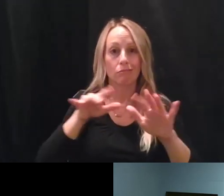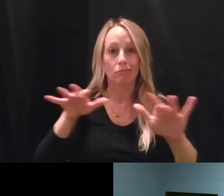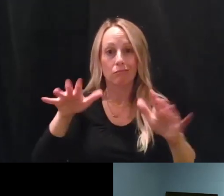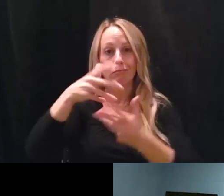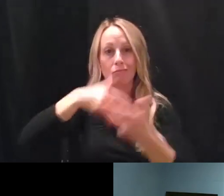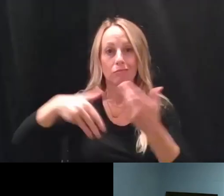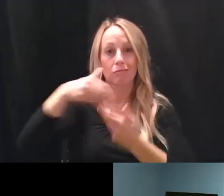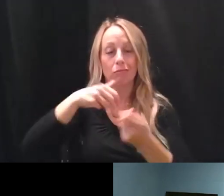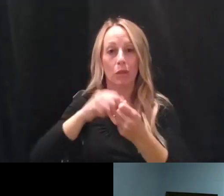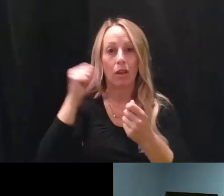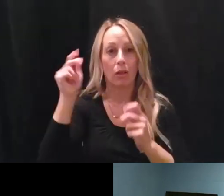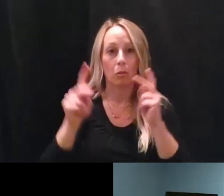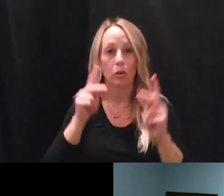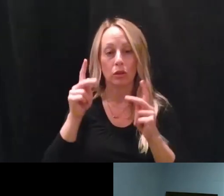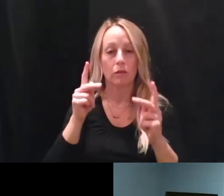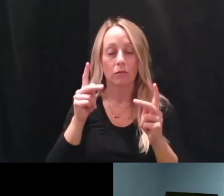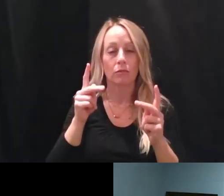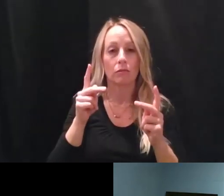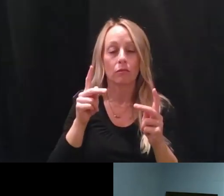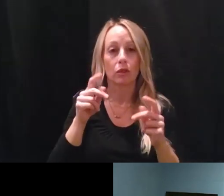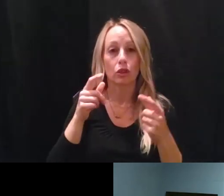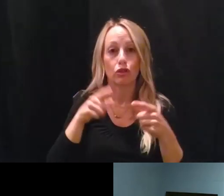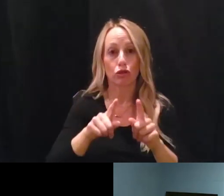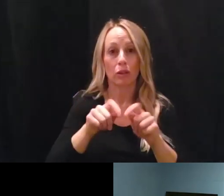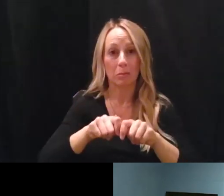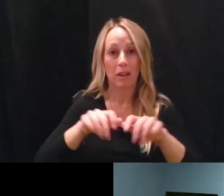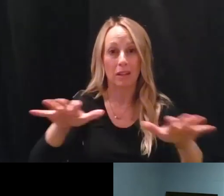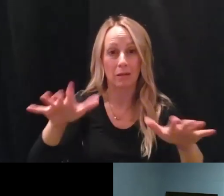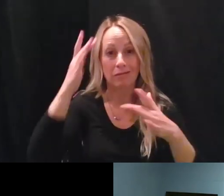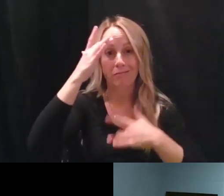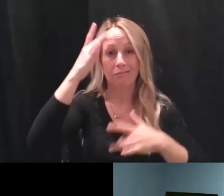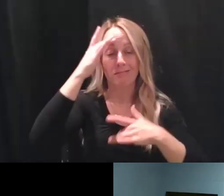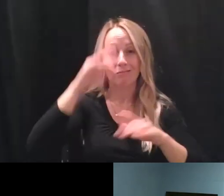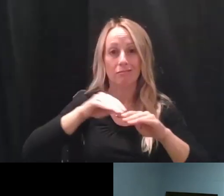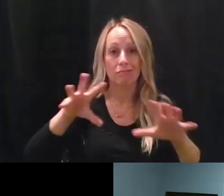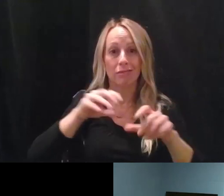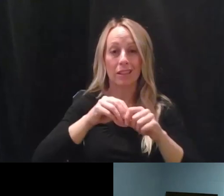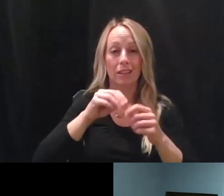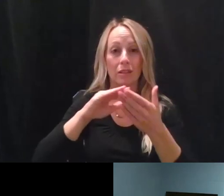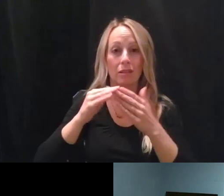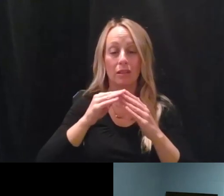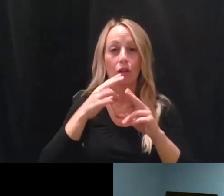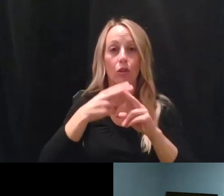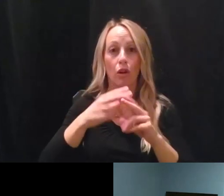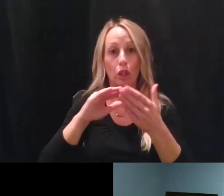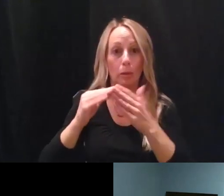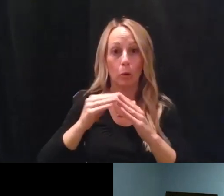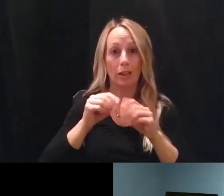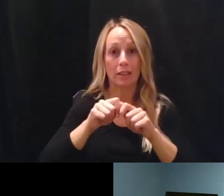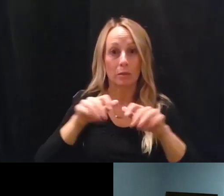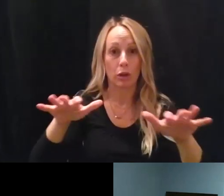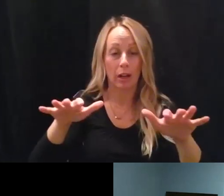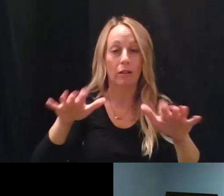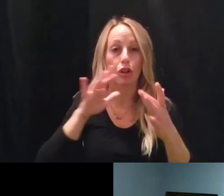period. During a pandemic where virus is spreading throughout the community called community spread, contact